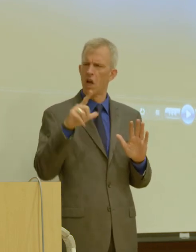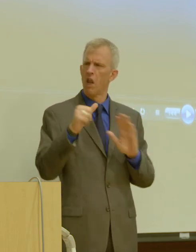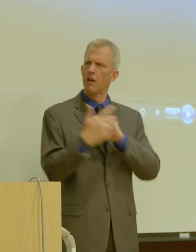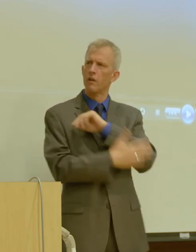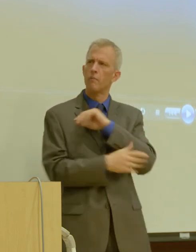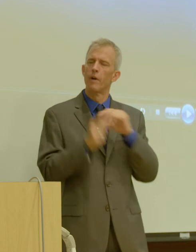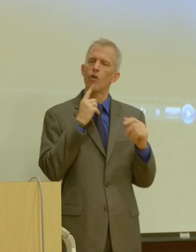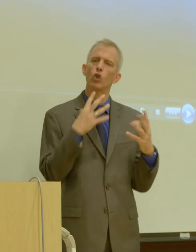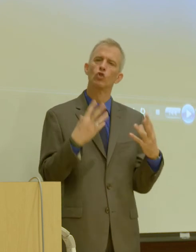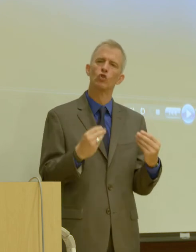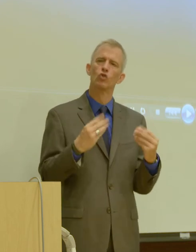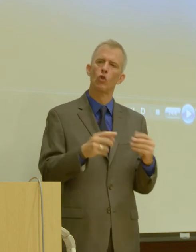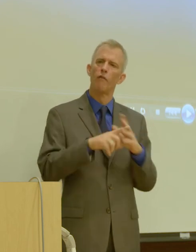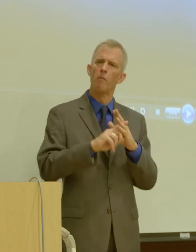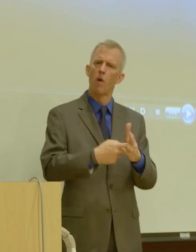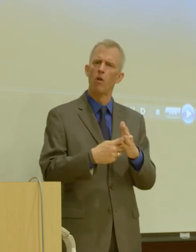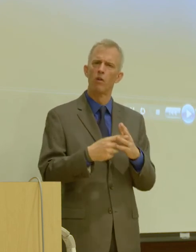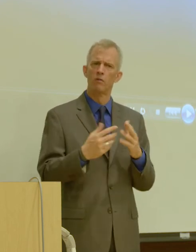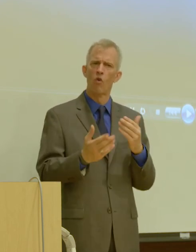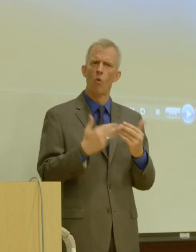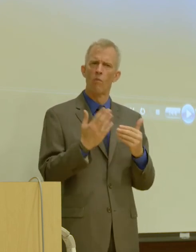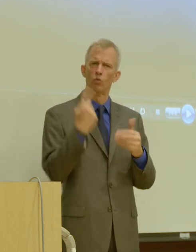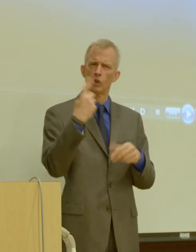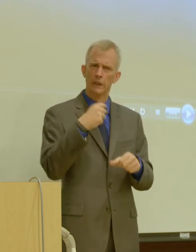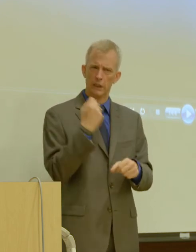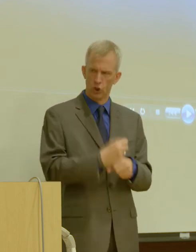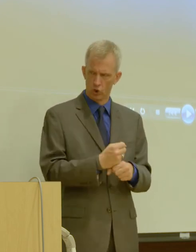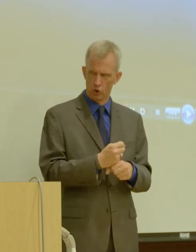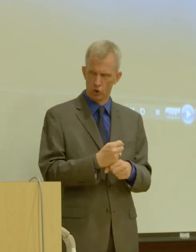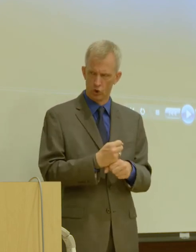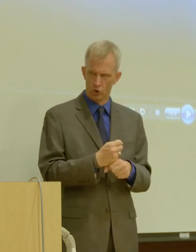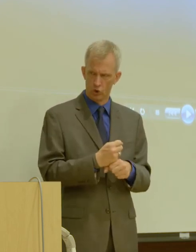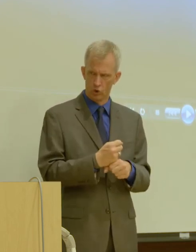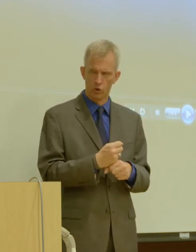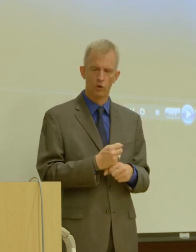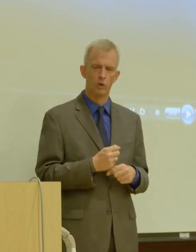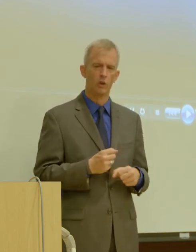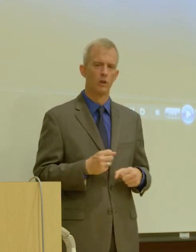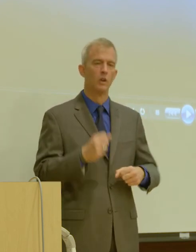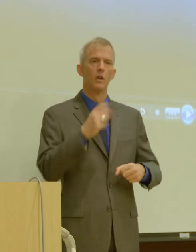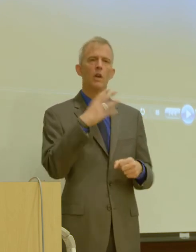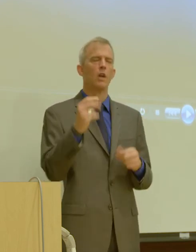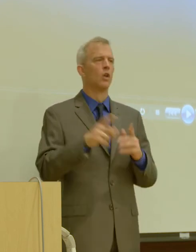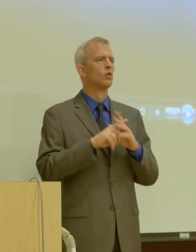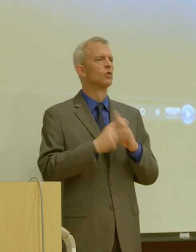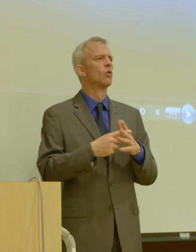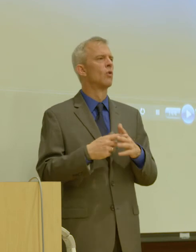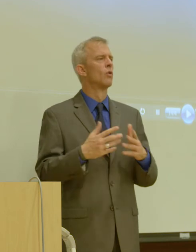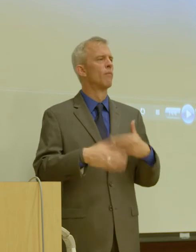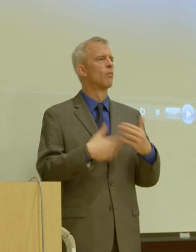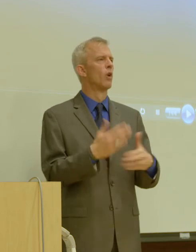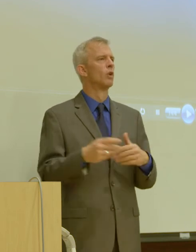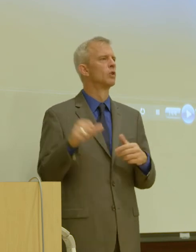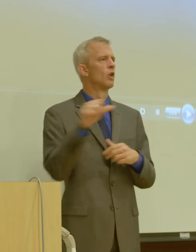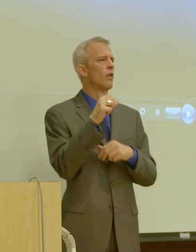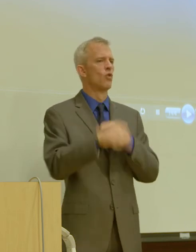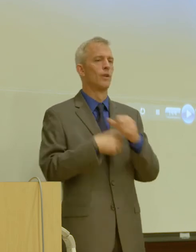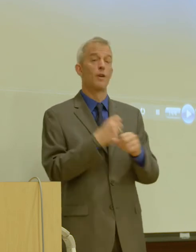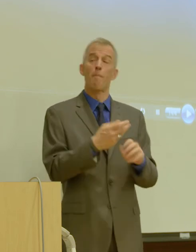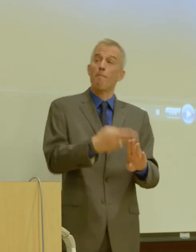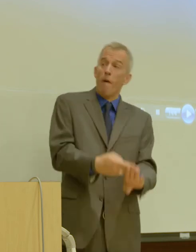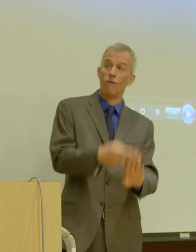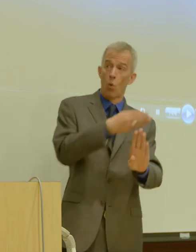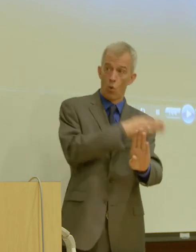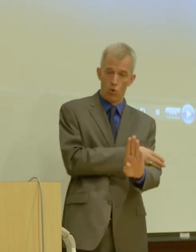in a soft pilot now for almost a year now. Uh, and, uh, uh, started this process, uh, another year before that. So,